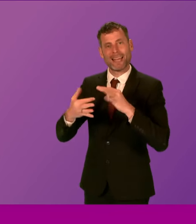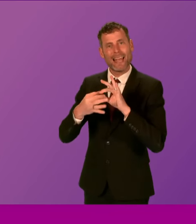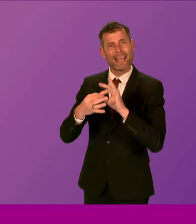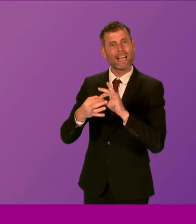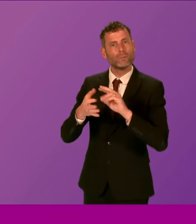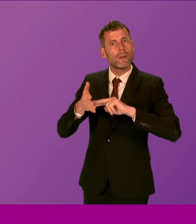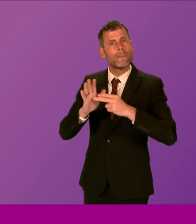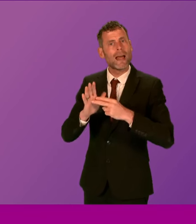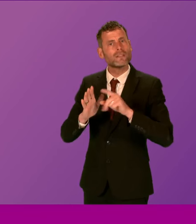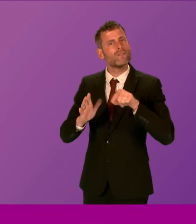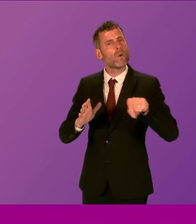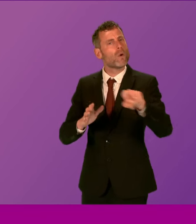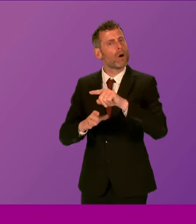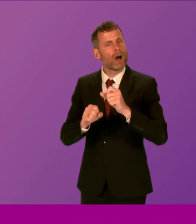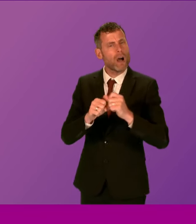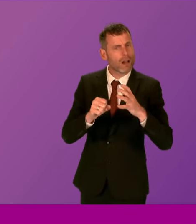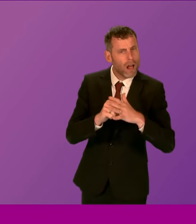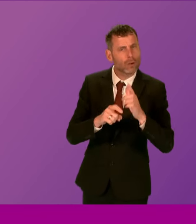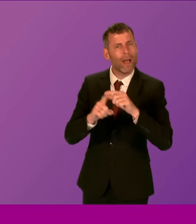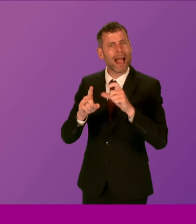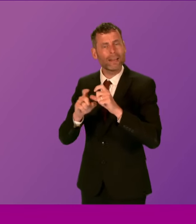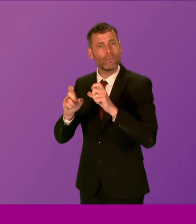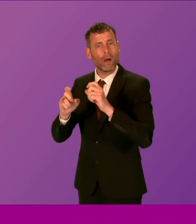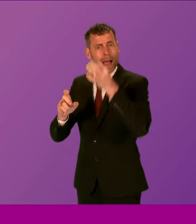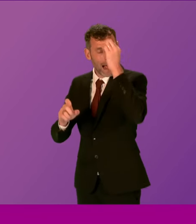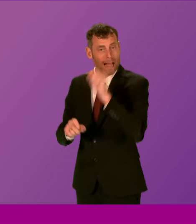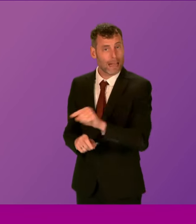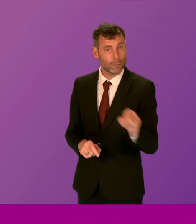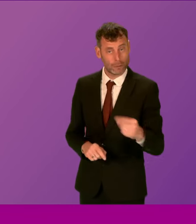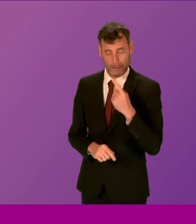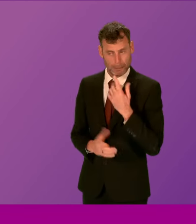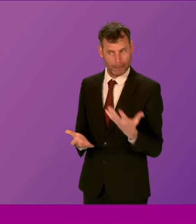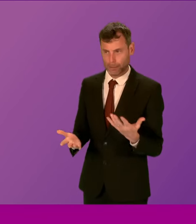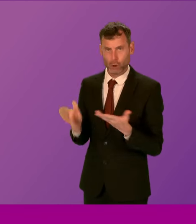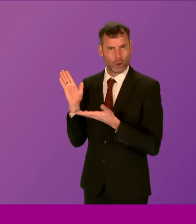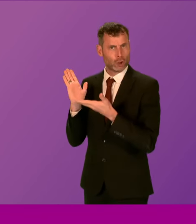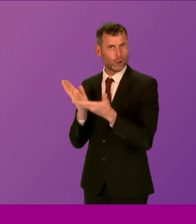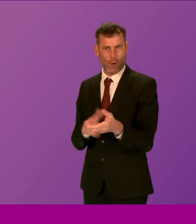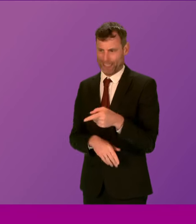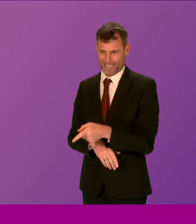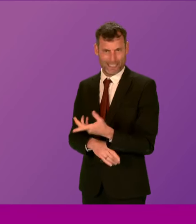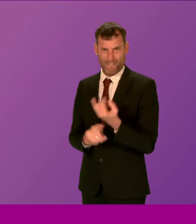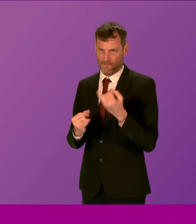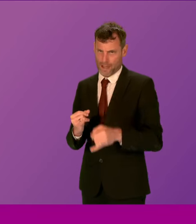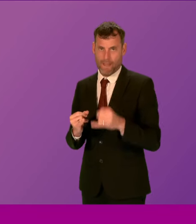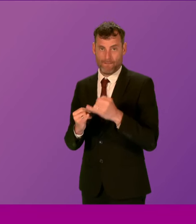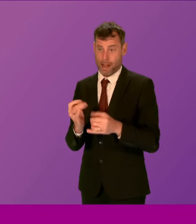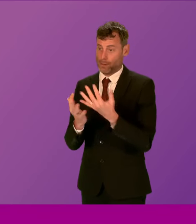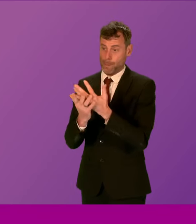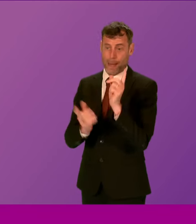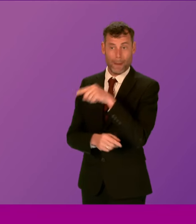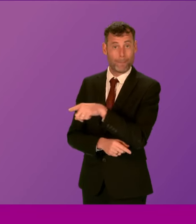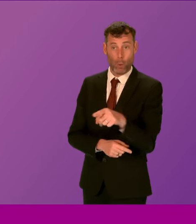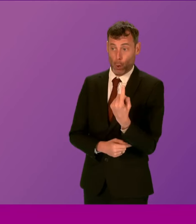and Edinburgh councils. The regulator found systemic failure in the delivery of services to people experiencing homelessness.